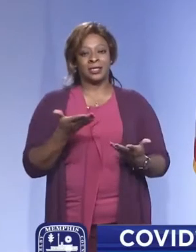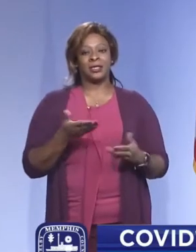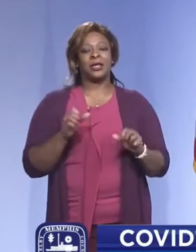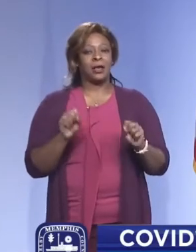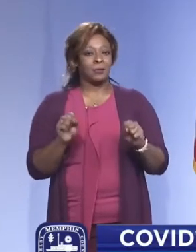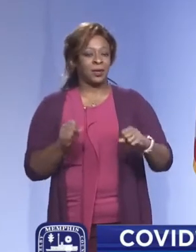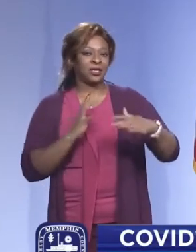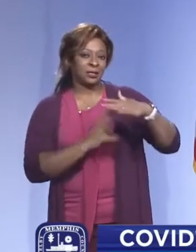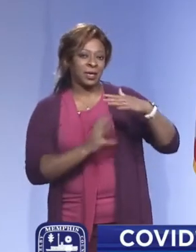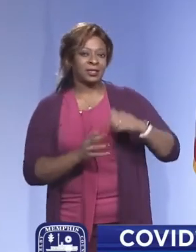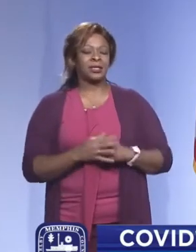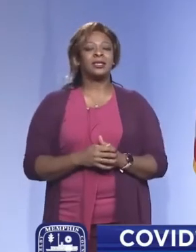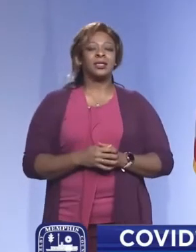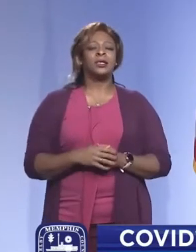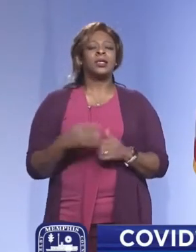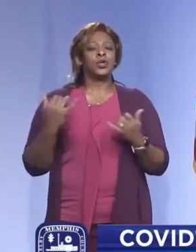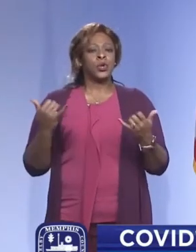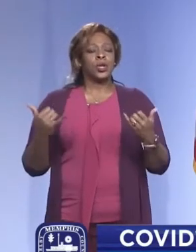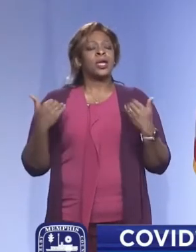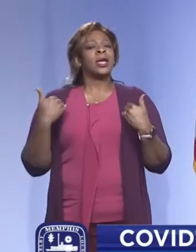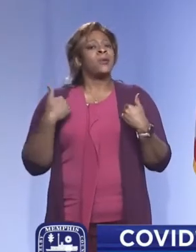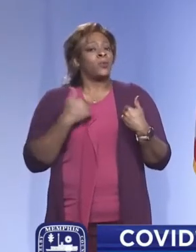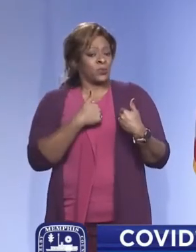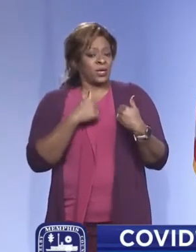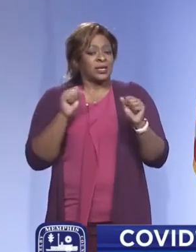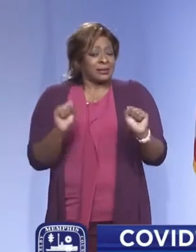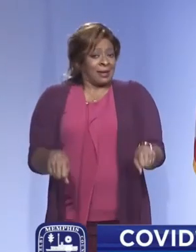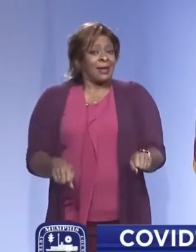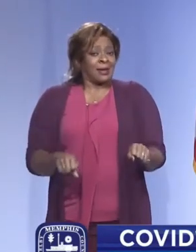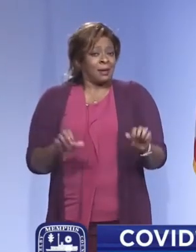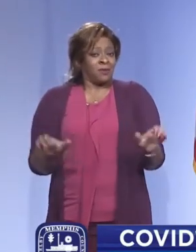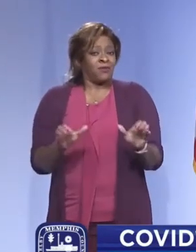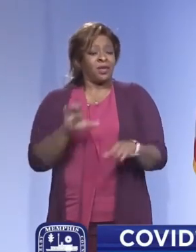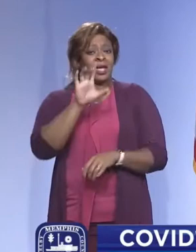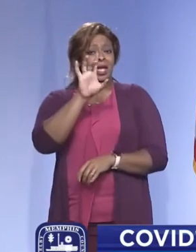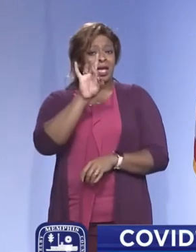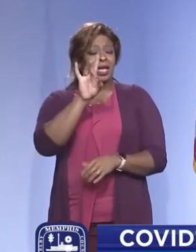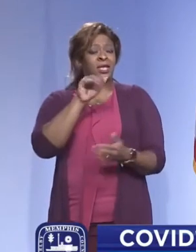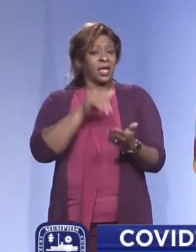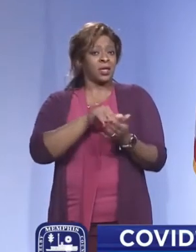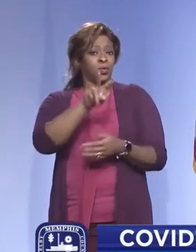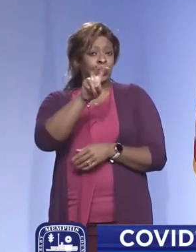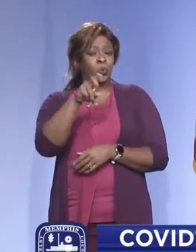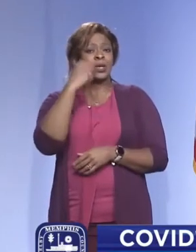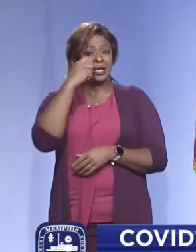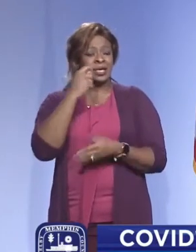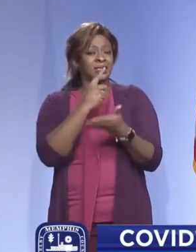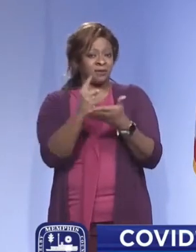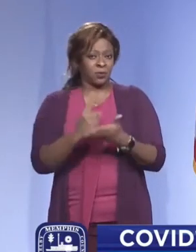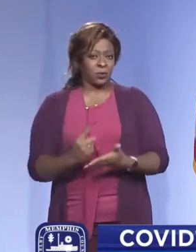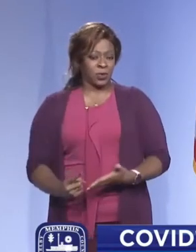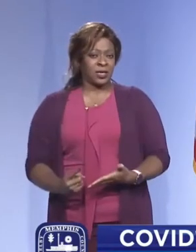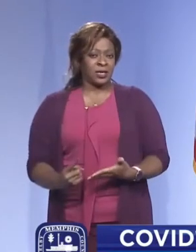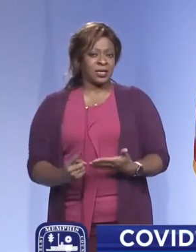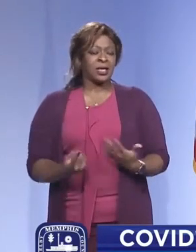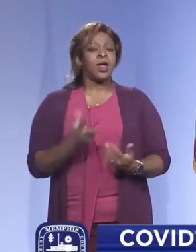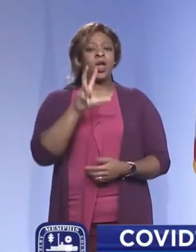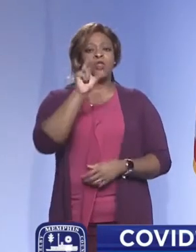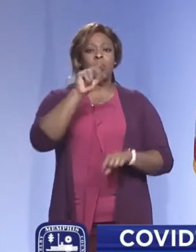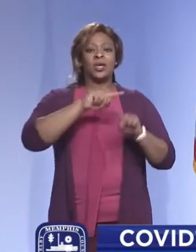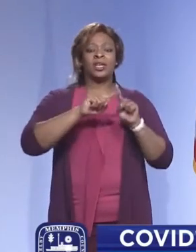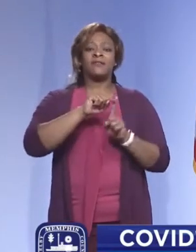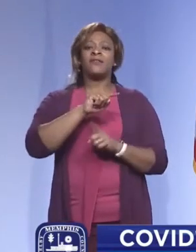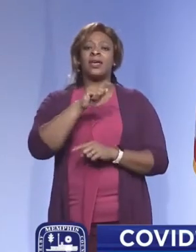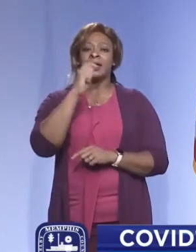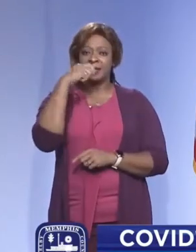So currently we have the ability to perform 8,200 tests each week at 30 different test